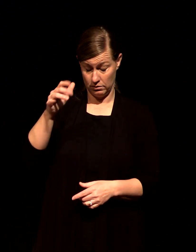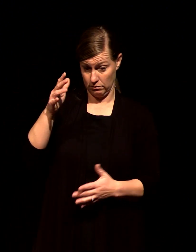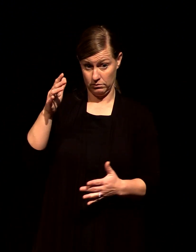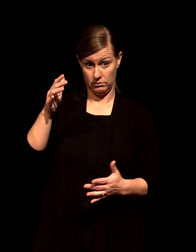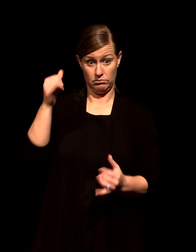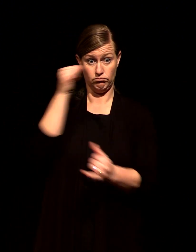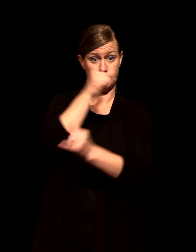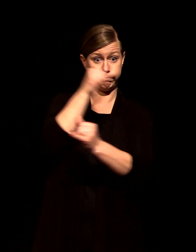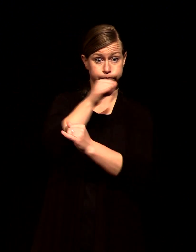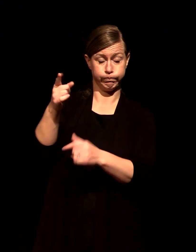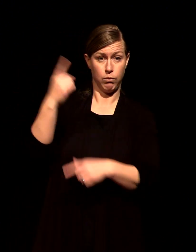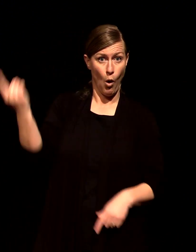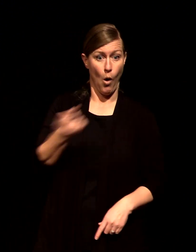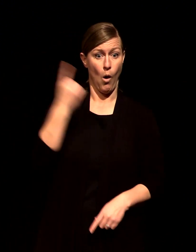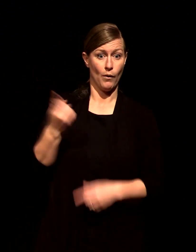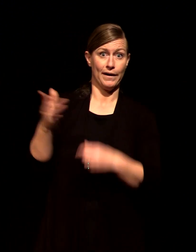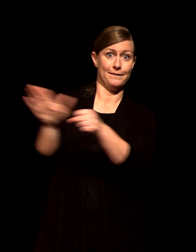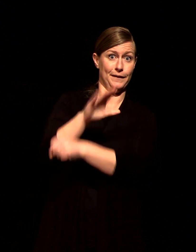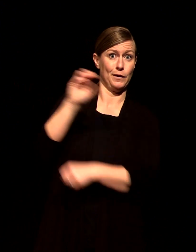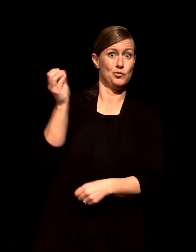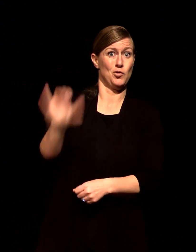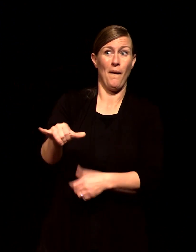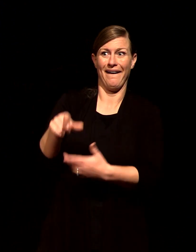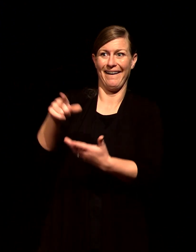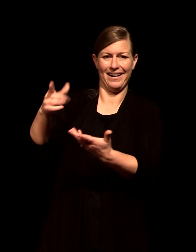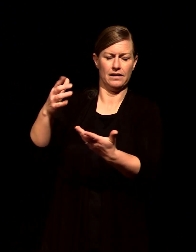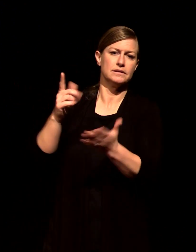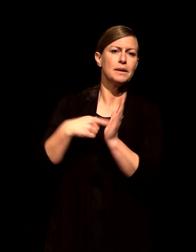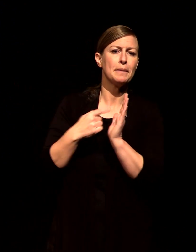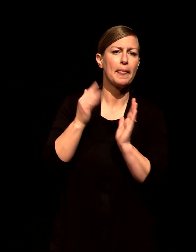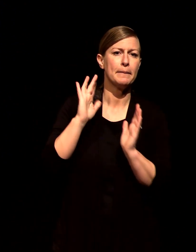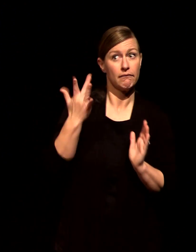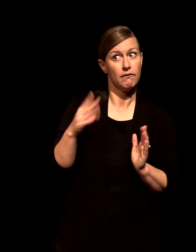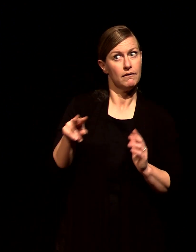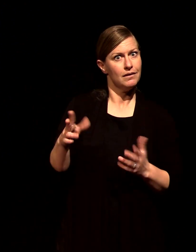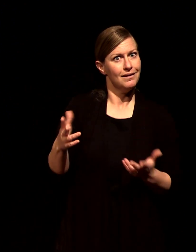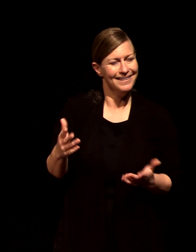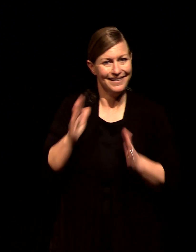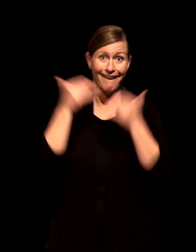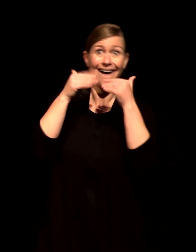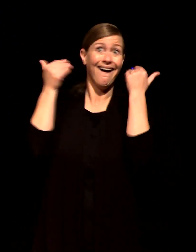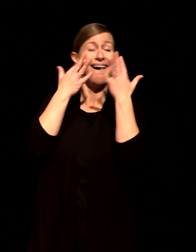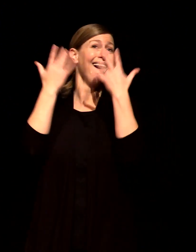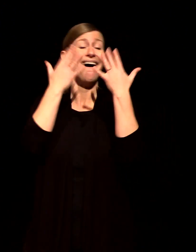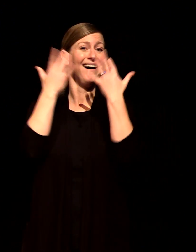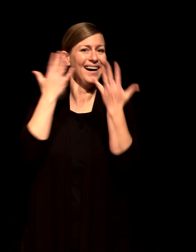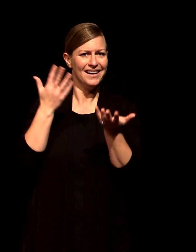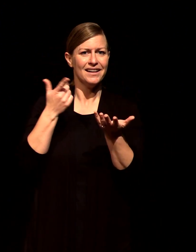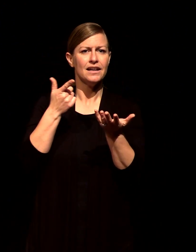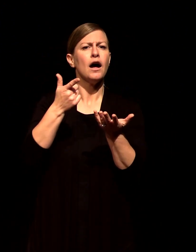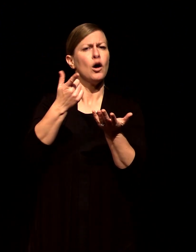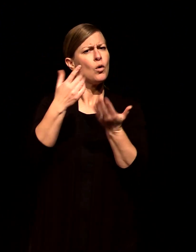you go to them and ask them to pray this joy over you ask them to pray the joy of Jesus over you